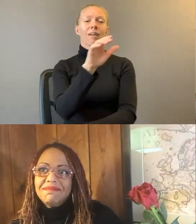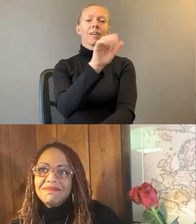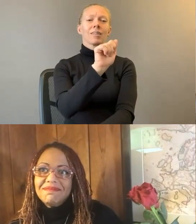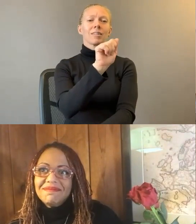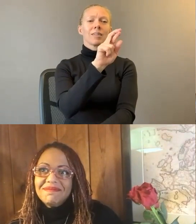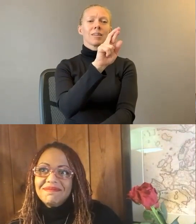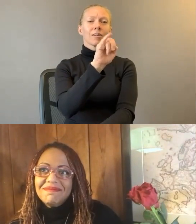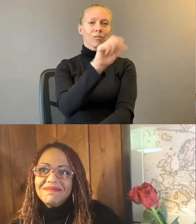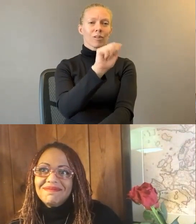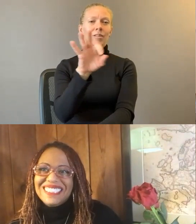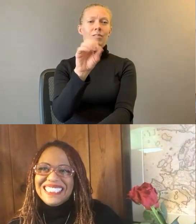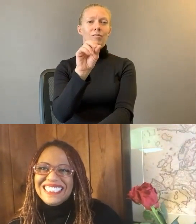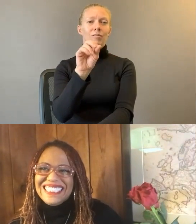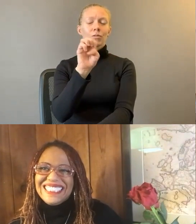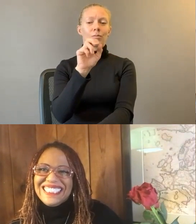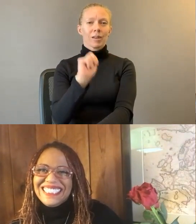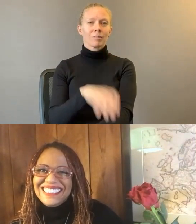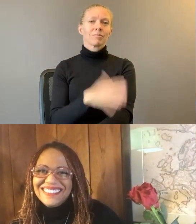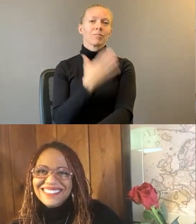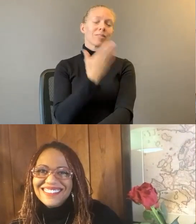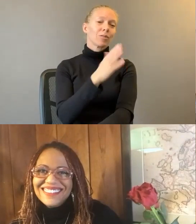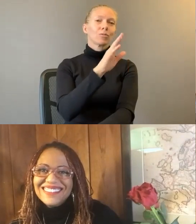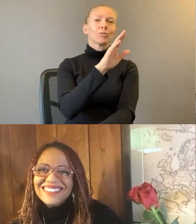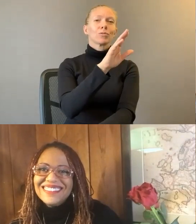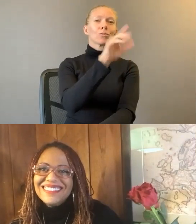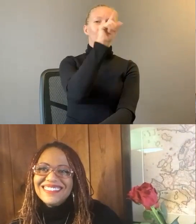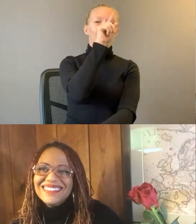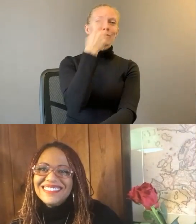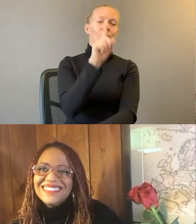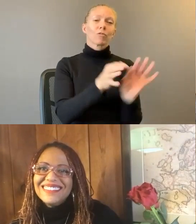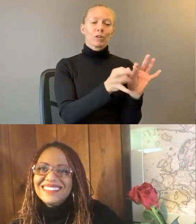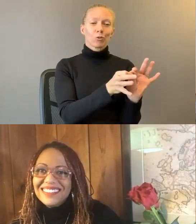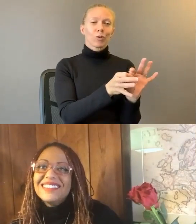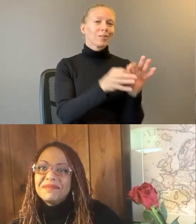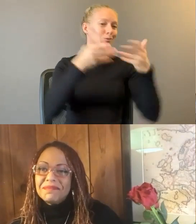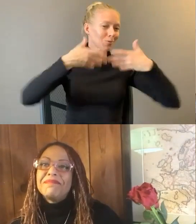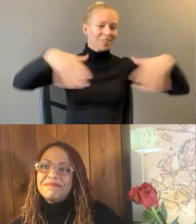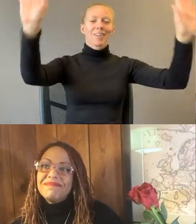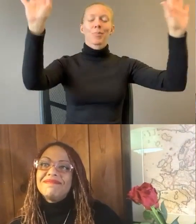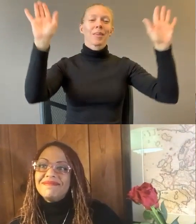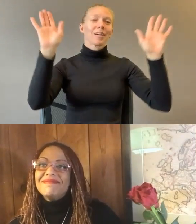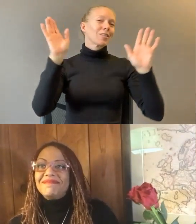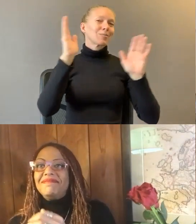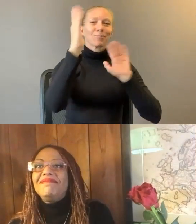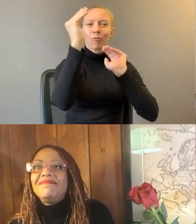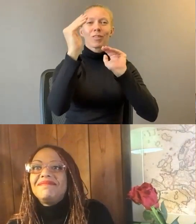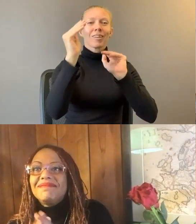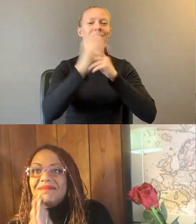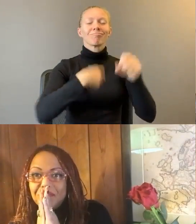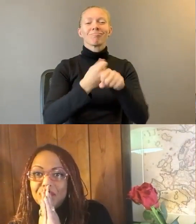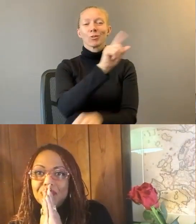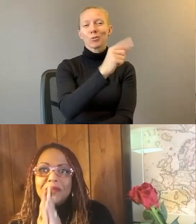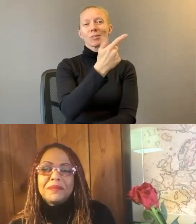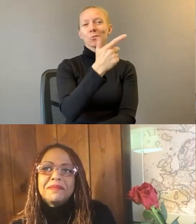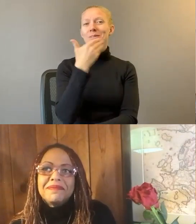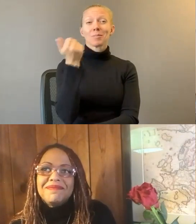So get out on the street. Here's to 2021 being a better year than 2020. And I hope to see you